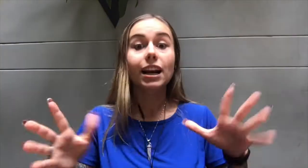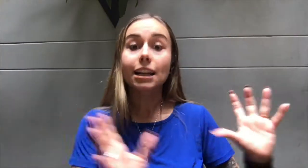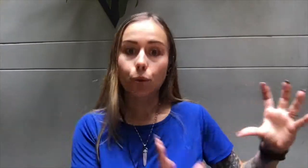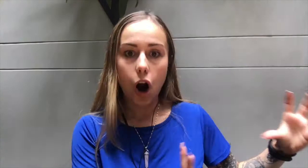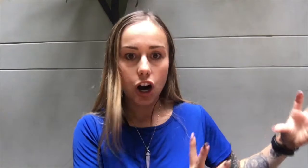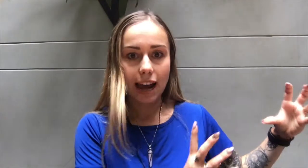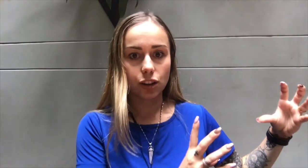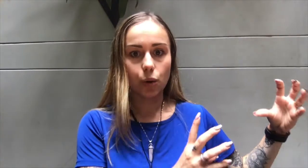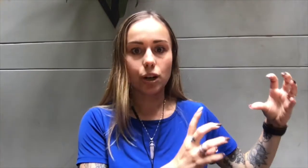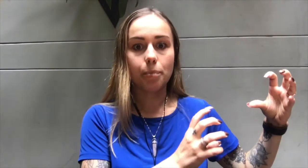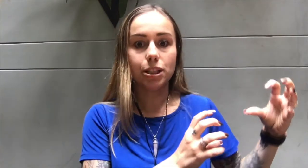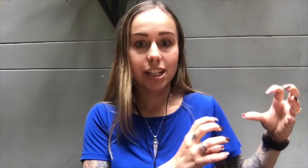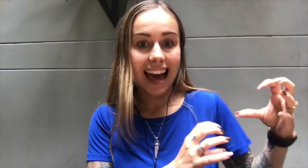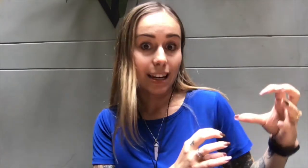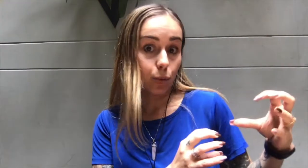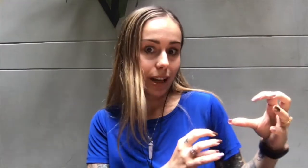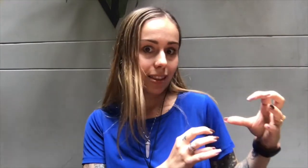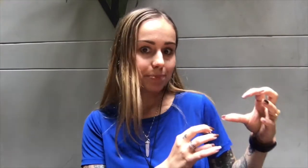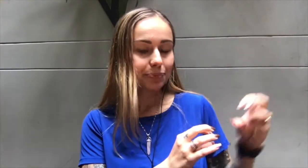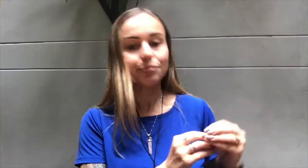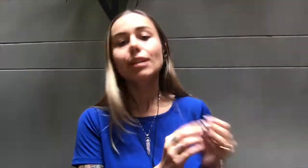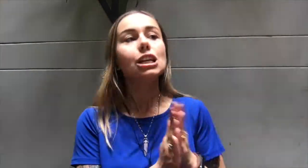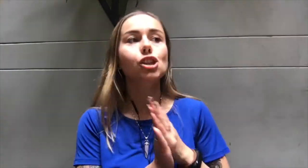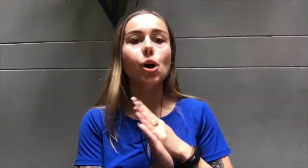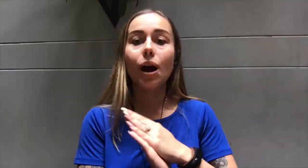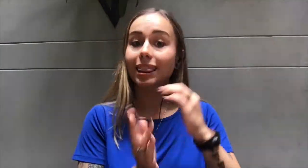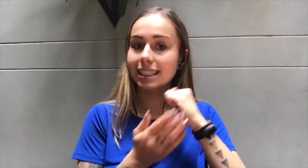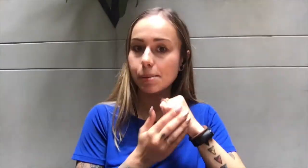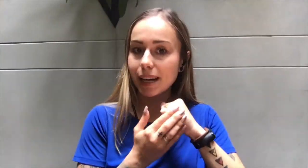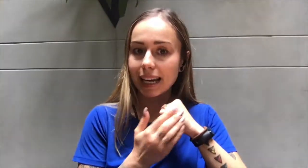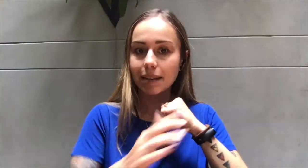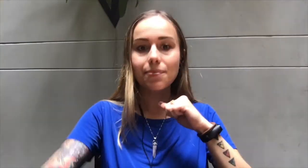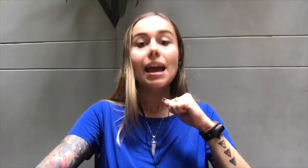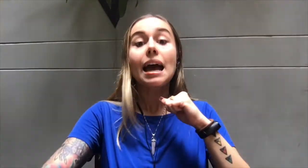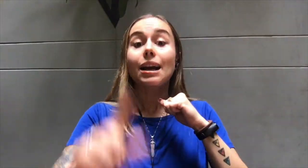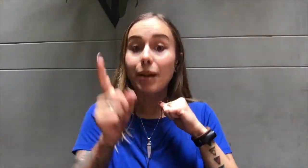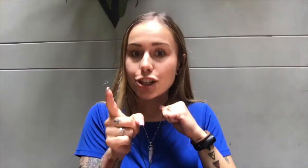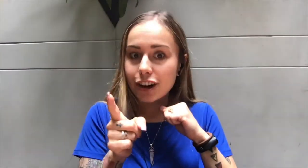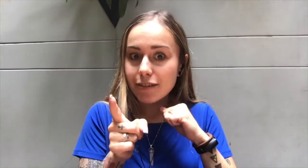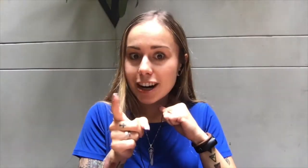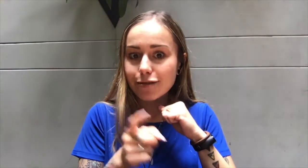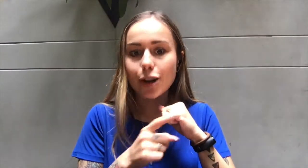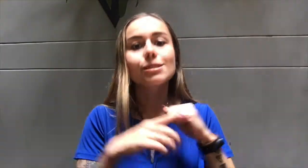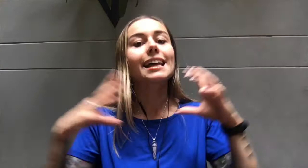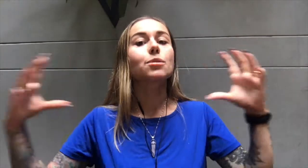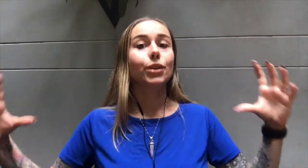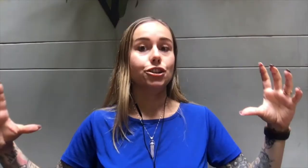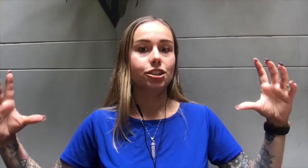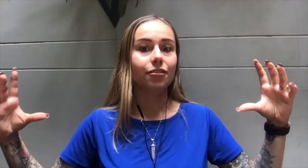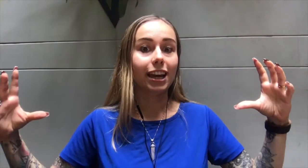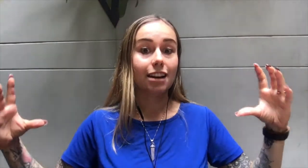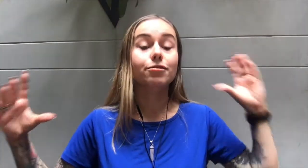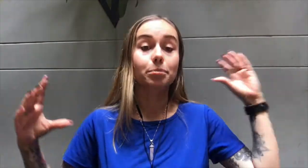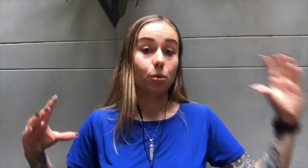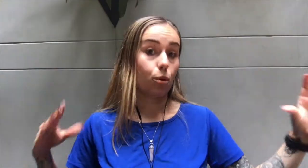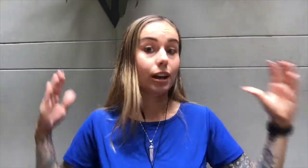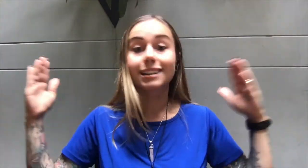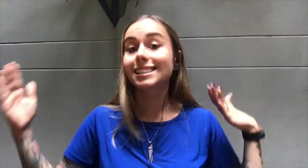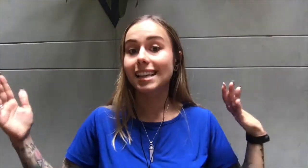it and you are at a lower number to end with. So let's begin, make sure you have your headphones and then rate yourself again from the one to 10.